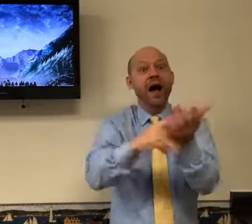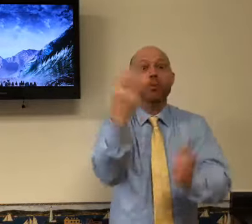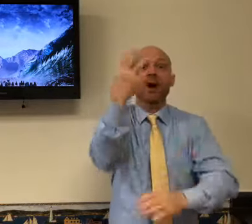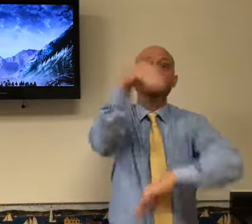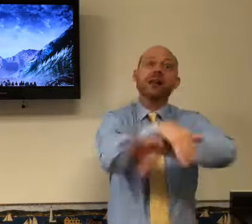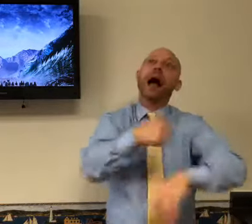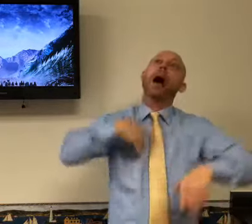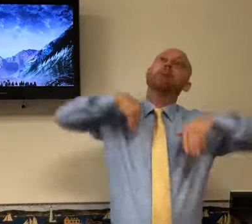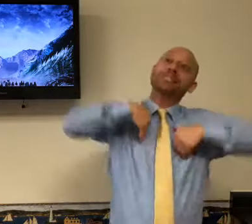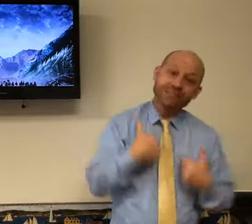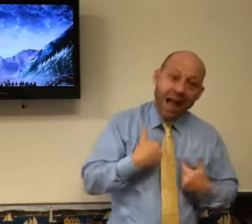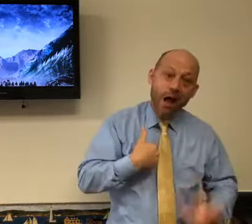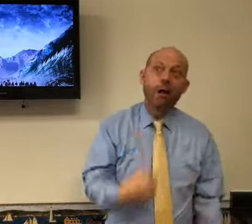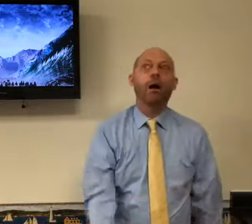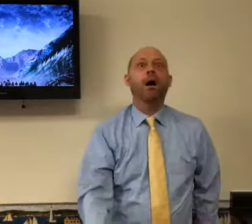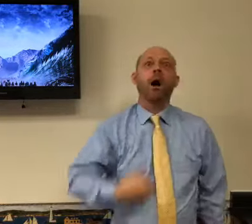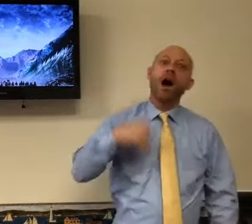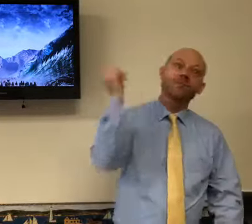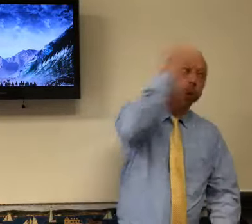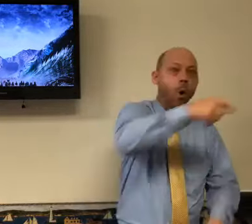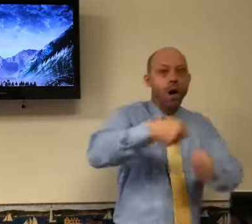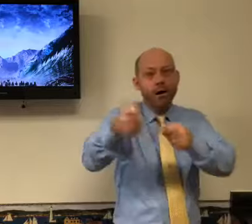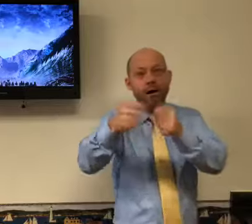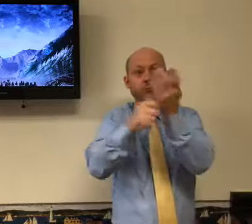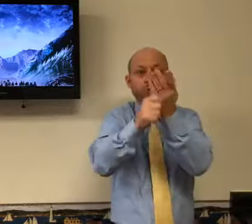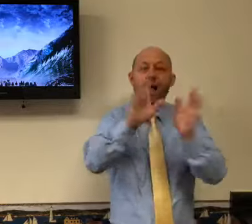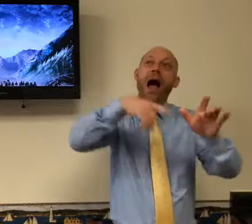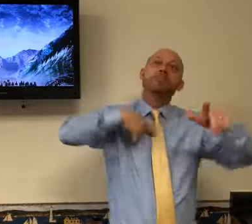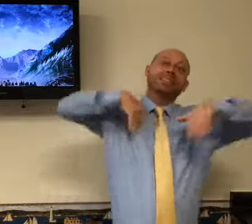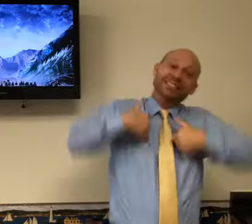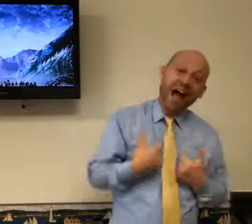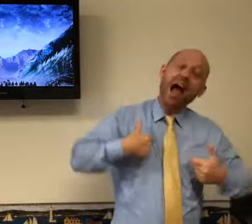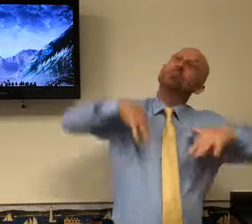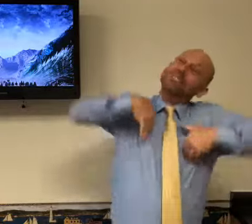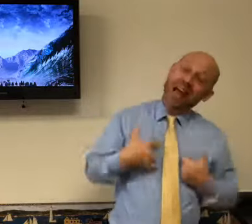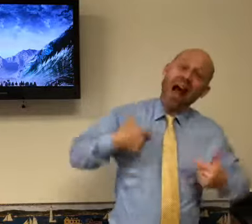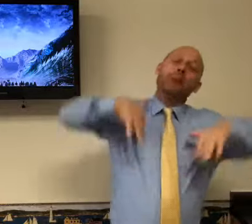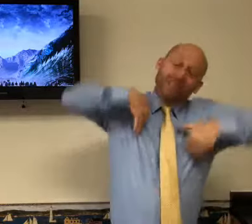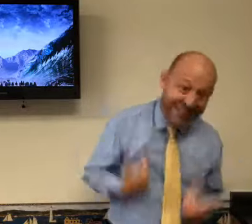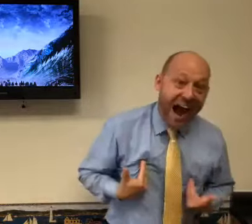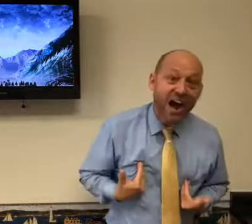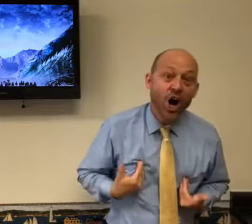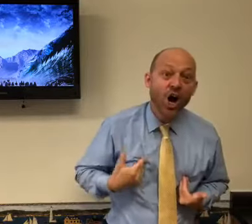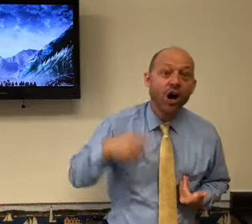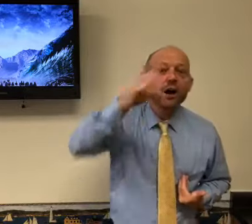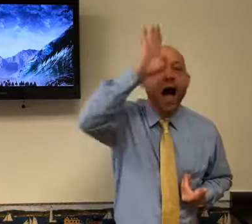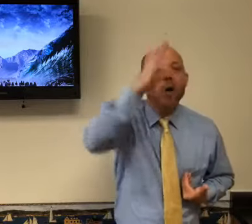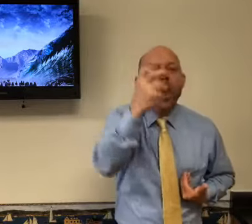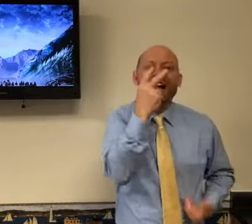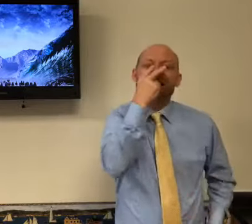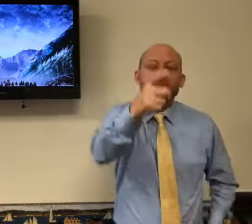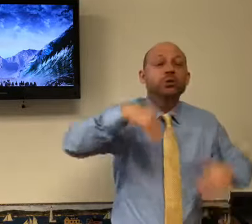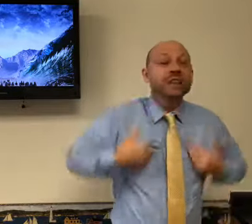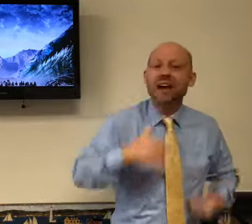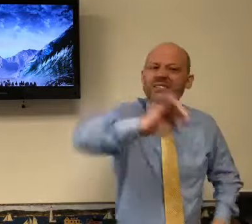Well, Sunday night, I'm so tired. I don't want to go. Wednesday, I got to go to church again. I got to go pass out tracts. I'm tired. I'm tired.